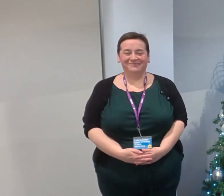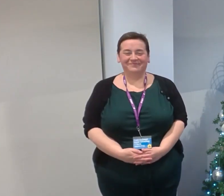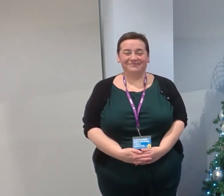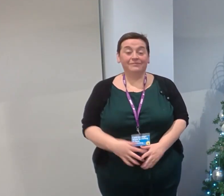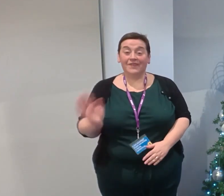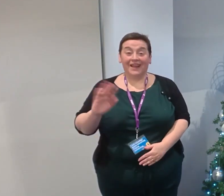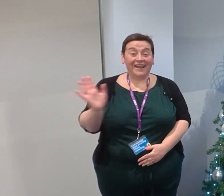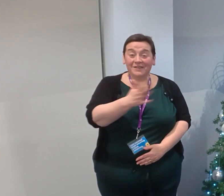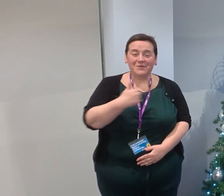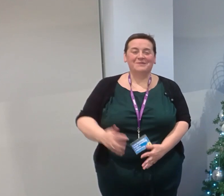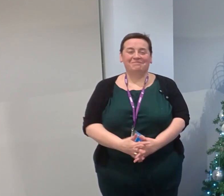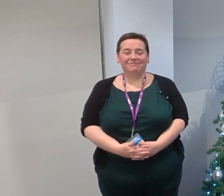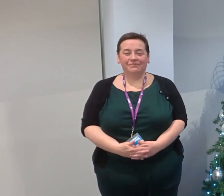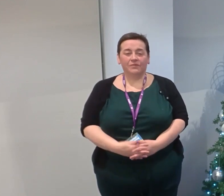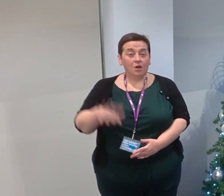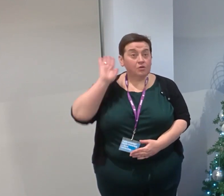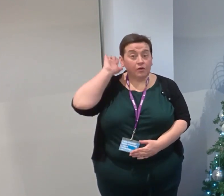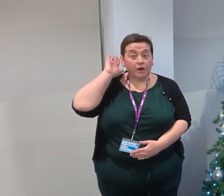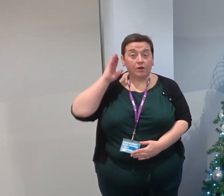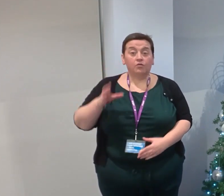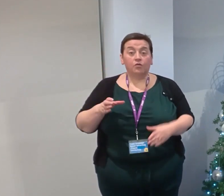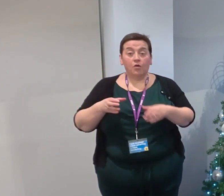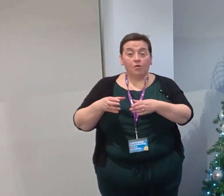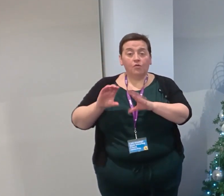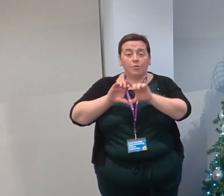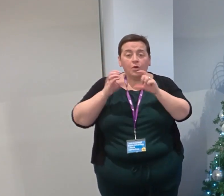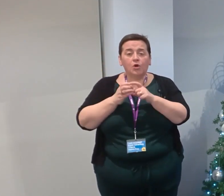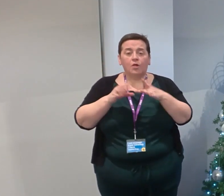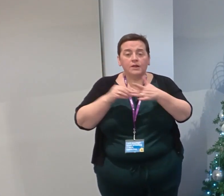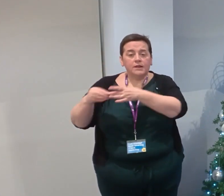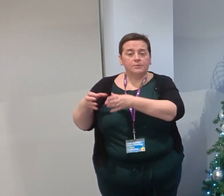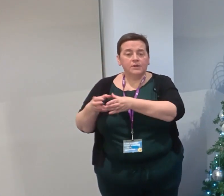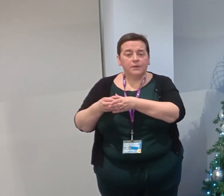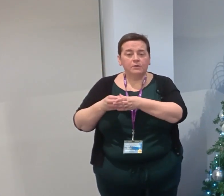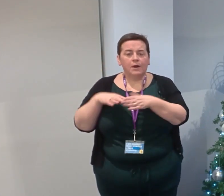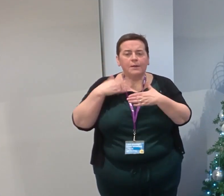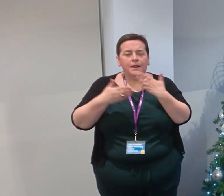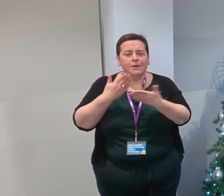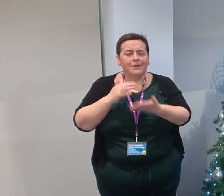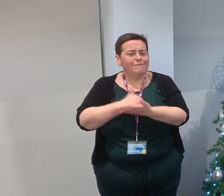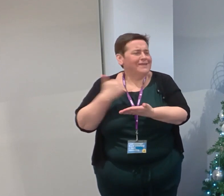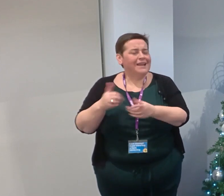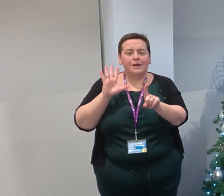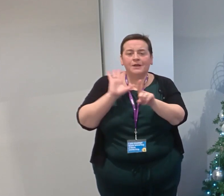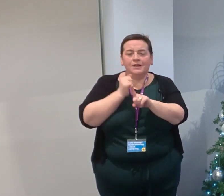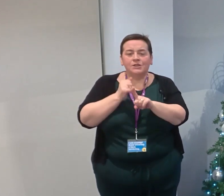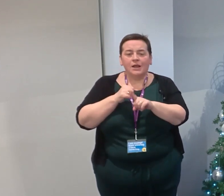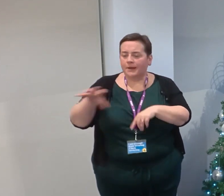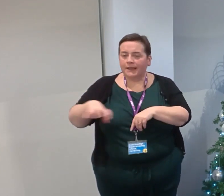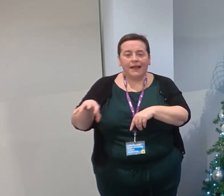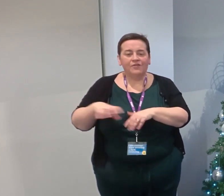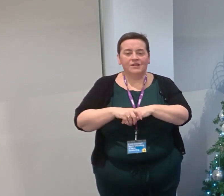Hi, everyone. You just heard from the college leadership team who have been telling us about the fantastic achievements of the Ares.